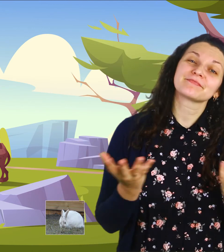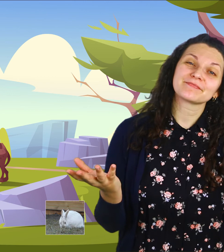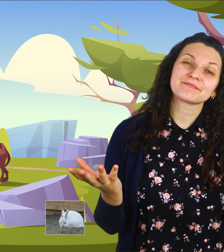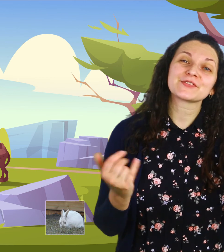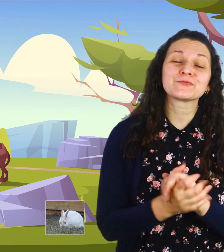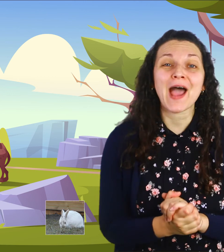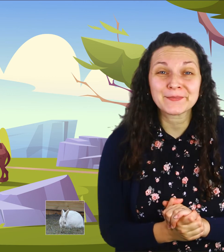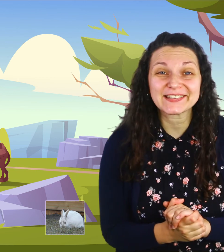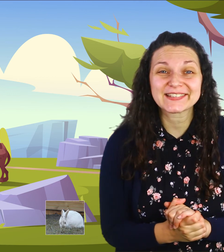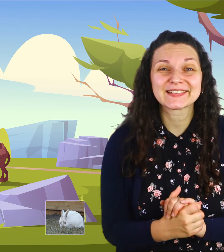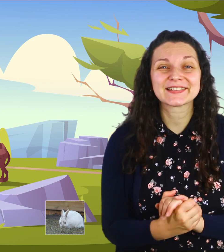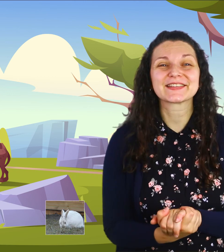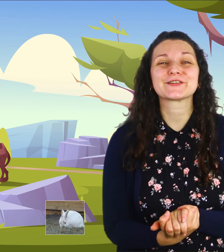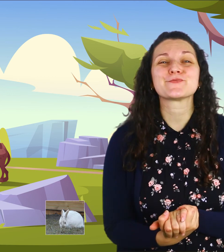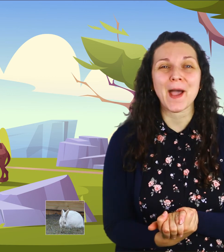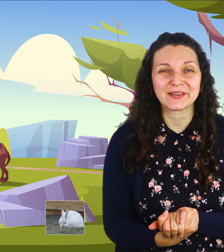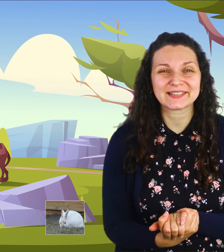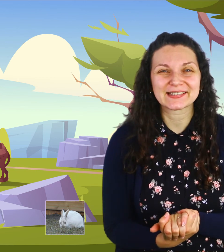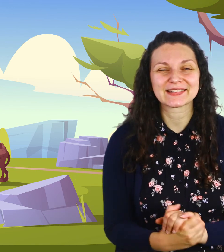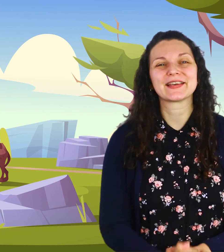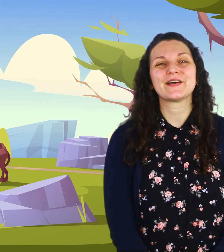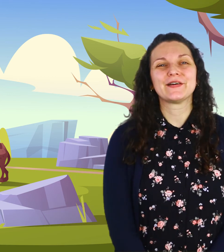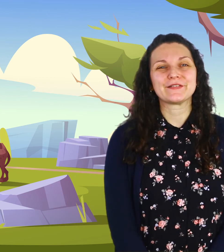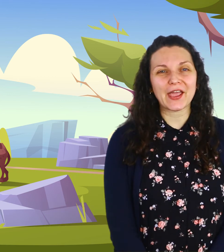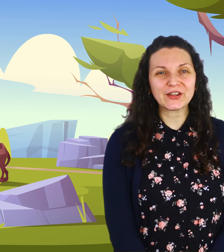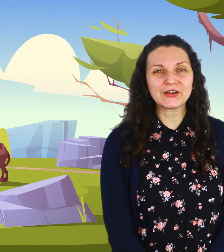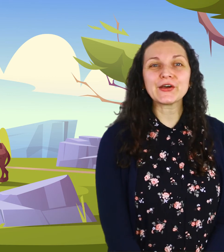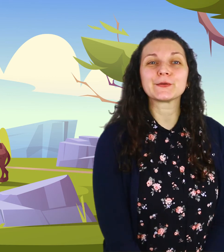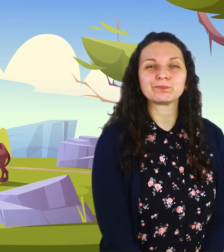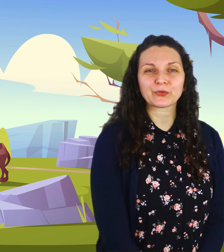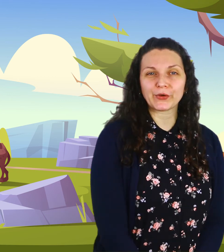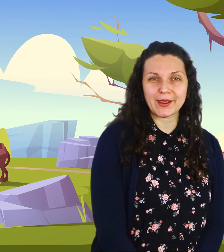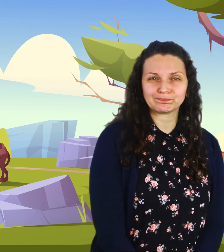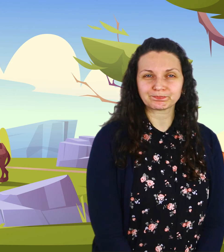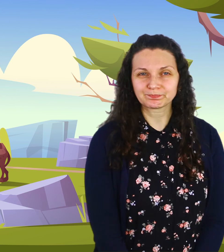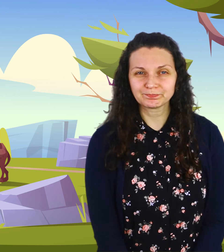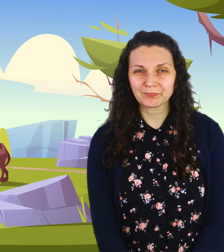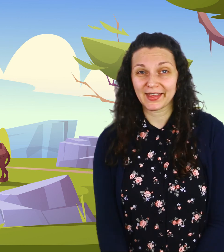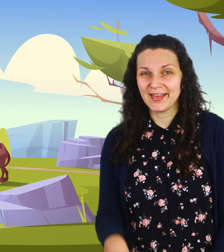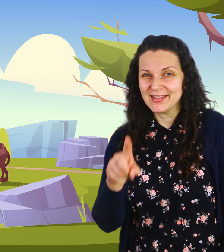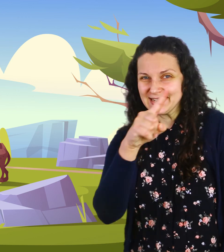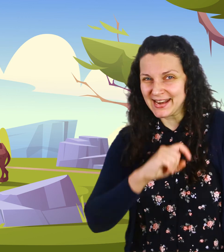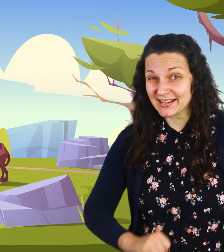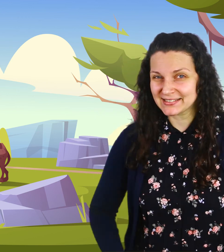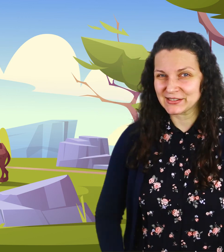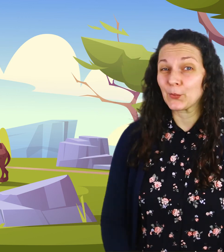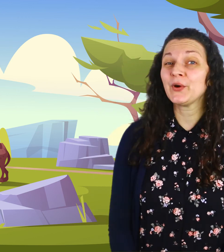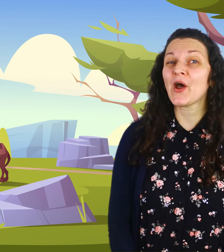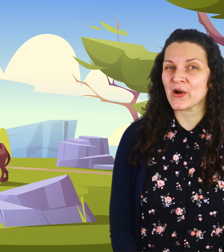The rabbit. The rabbit. Very good. Okay. Next, we are